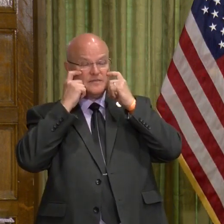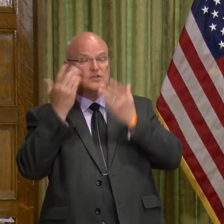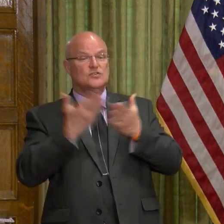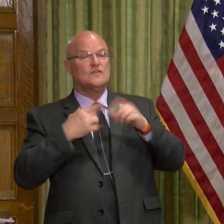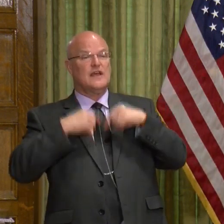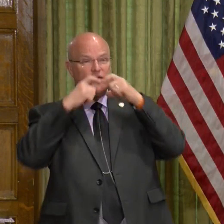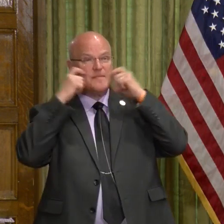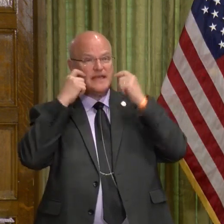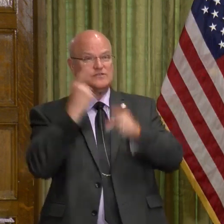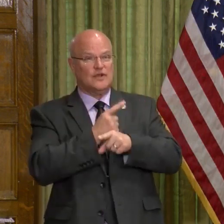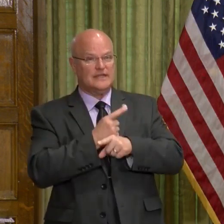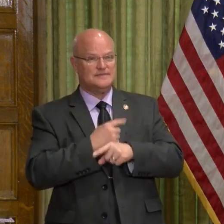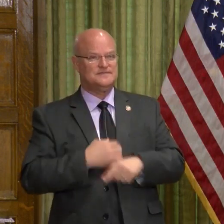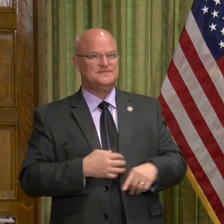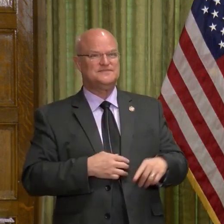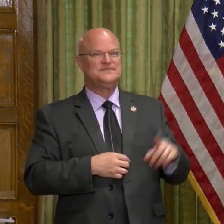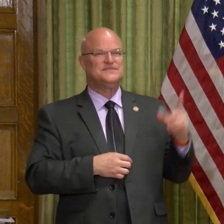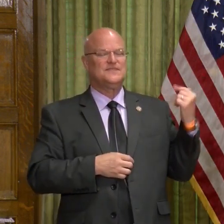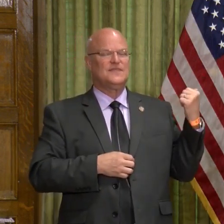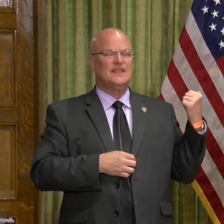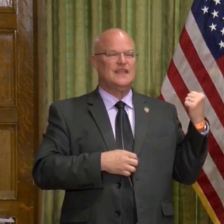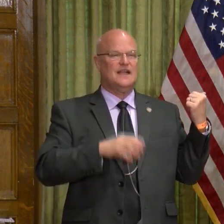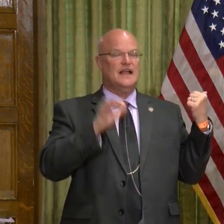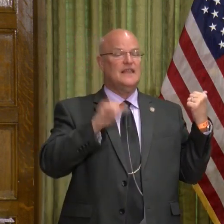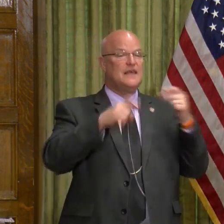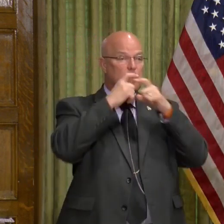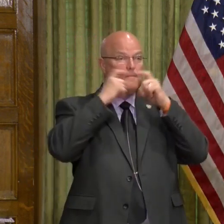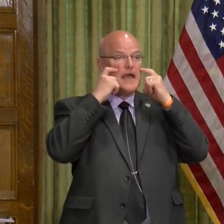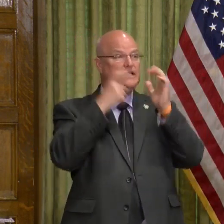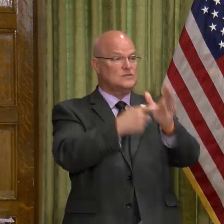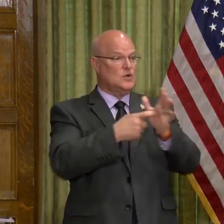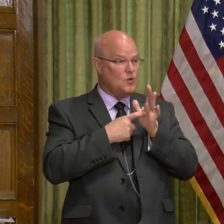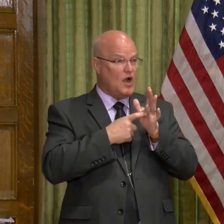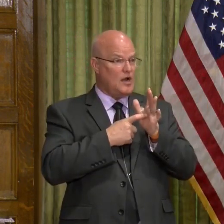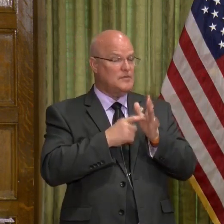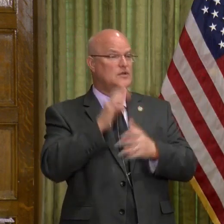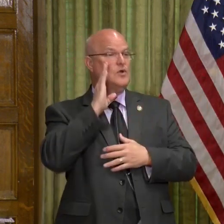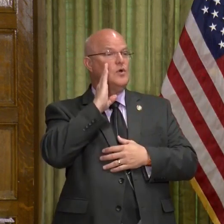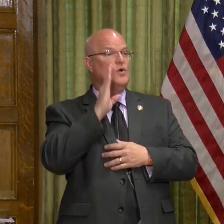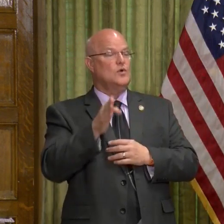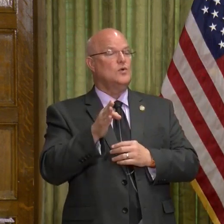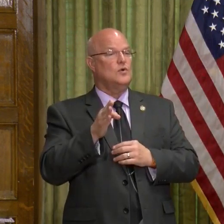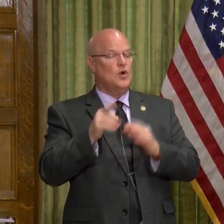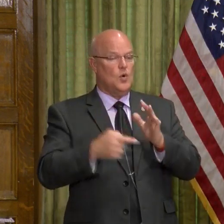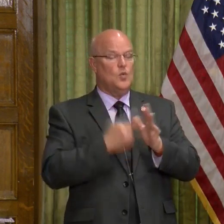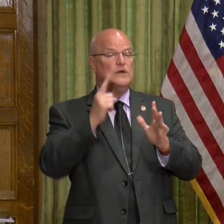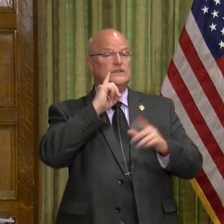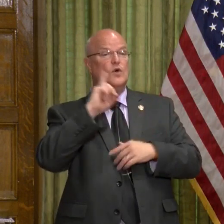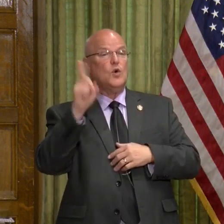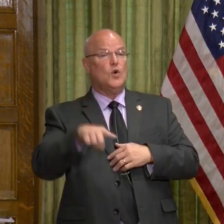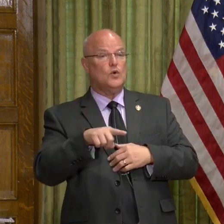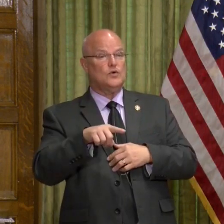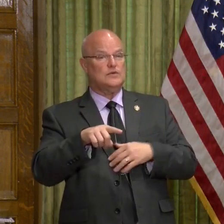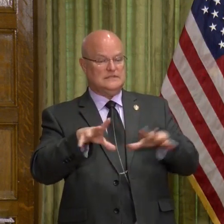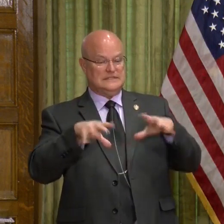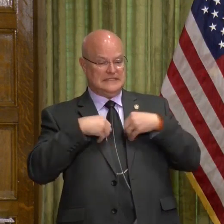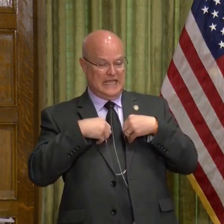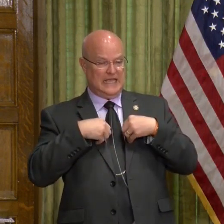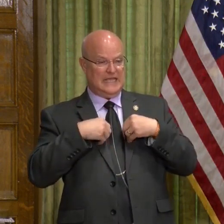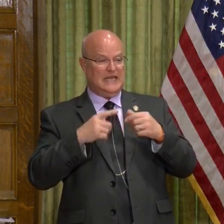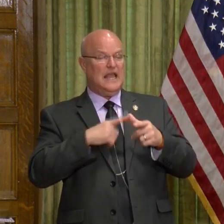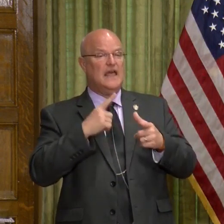server will have a mask. Well, the mask requirement will – once the order is taken,